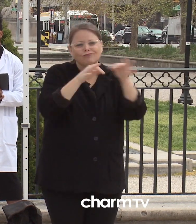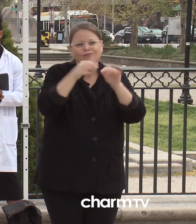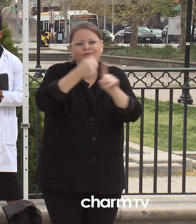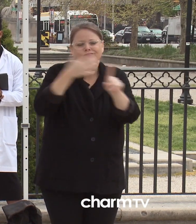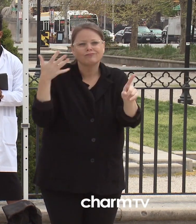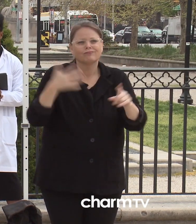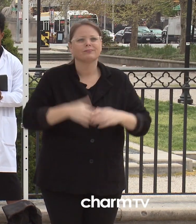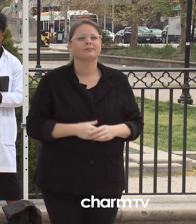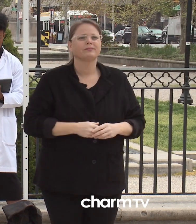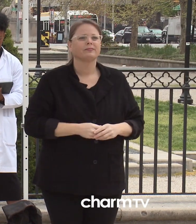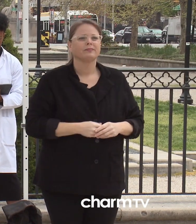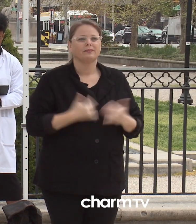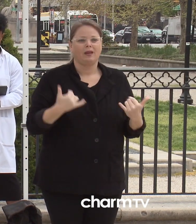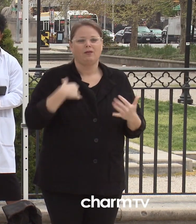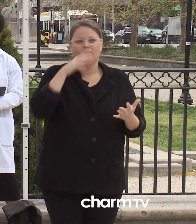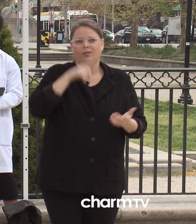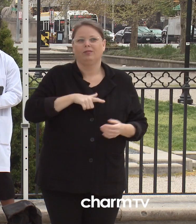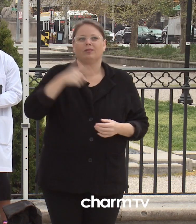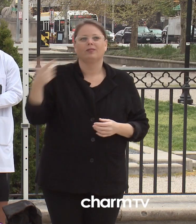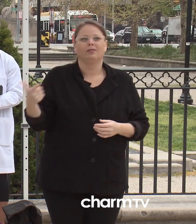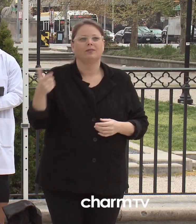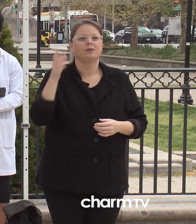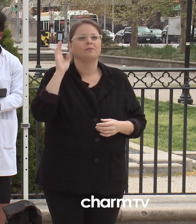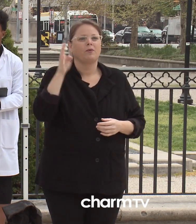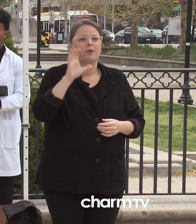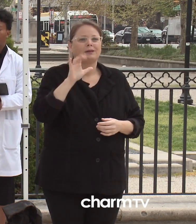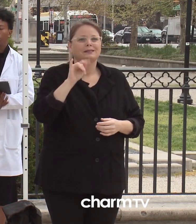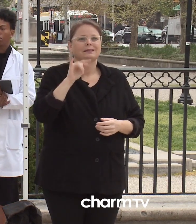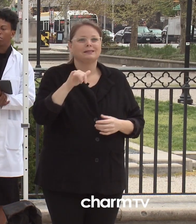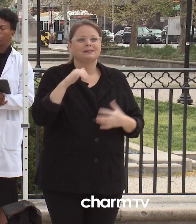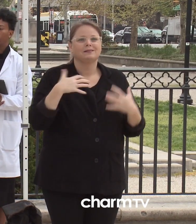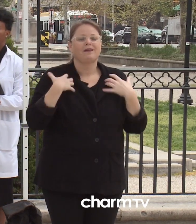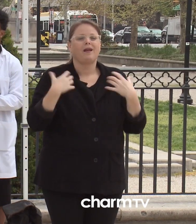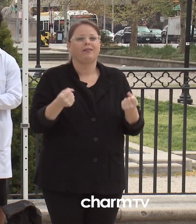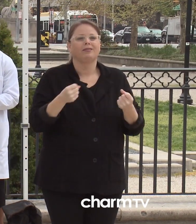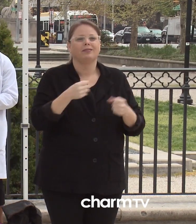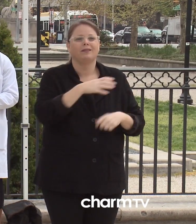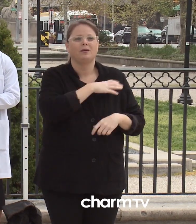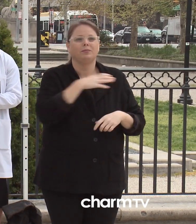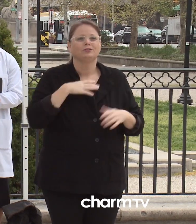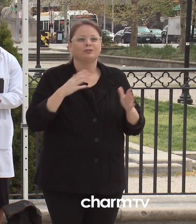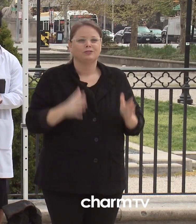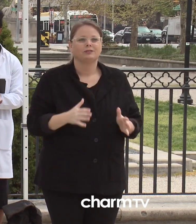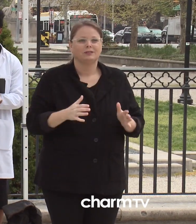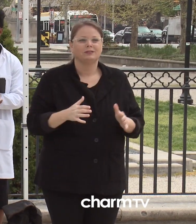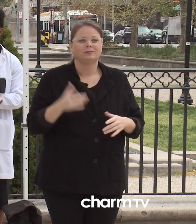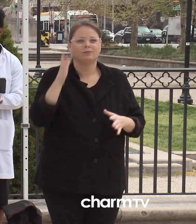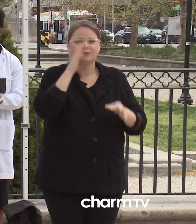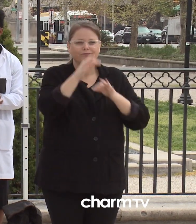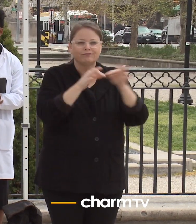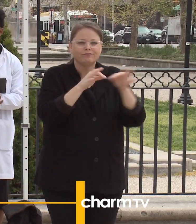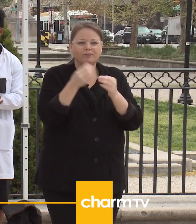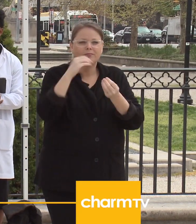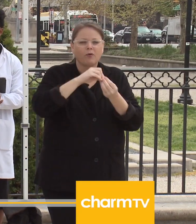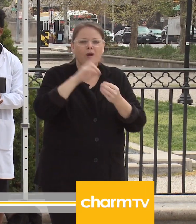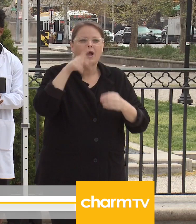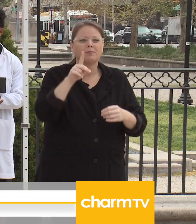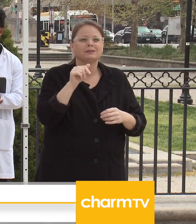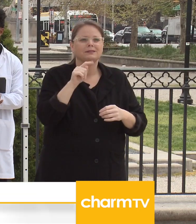health commissioner, Leticia Cervasa, to update you on our COVID response and our work to support vulnerable population.